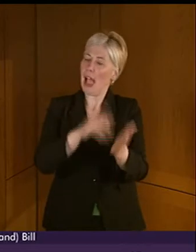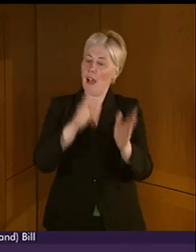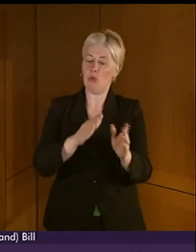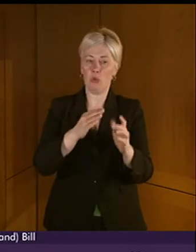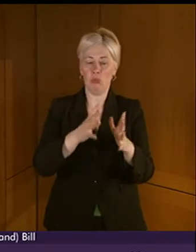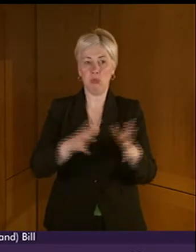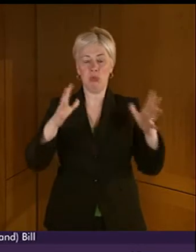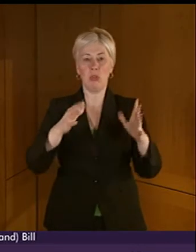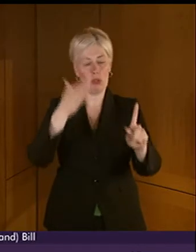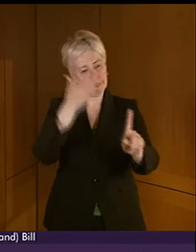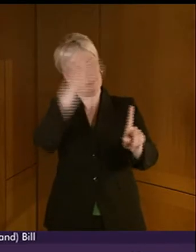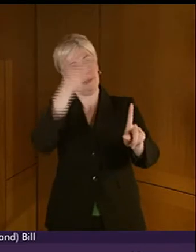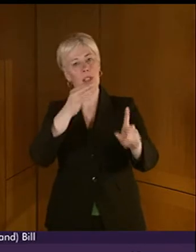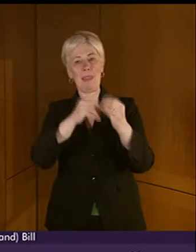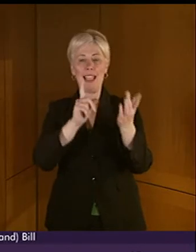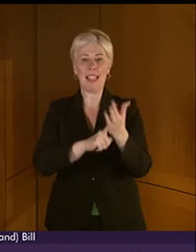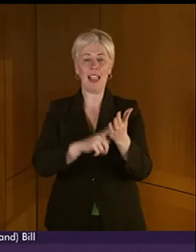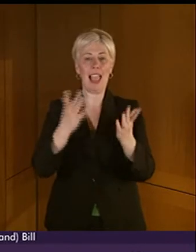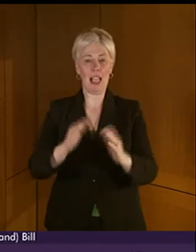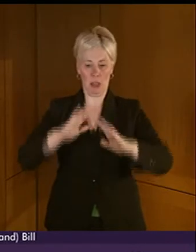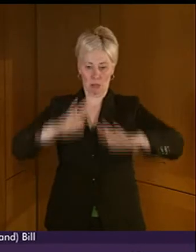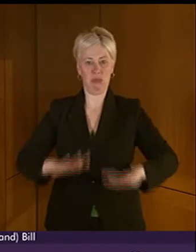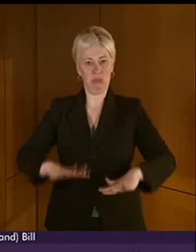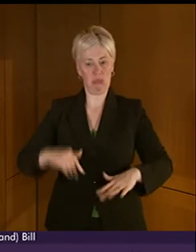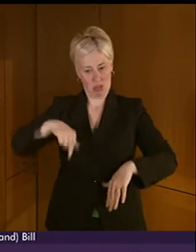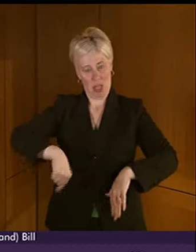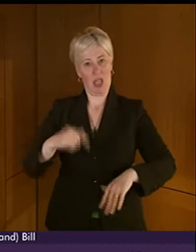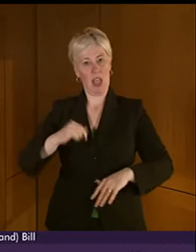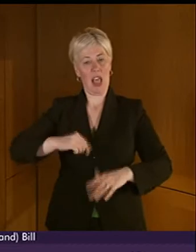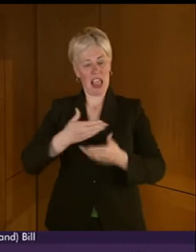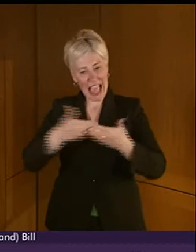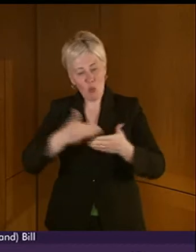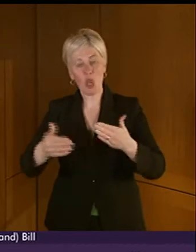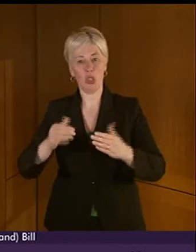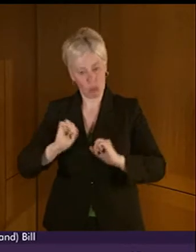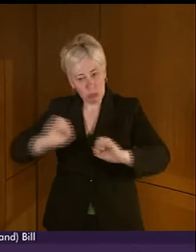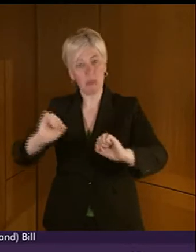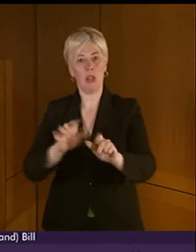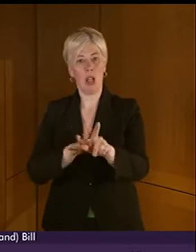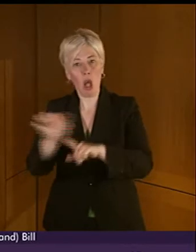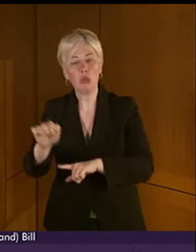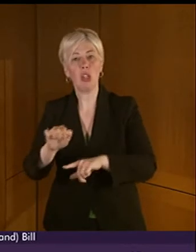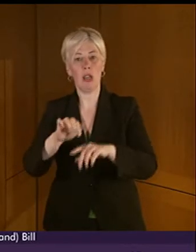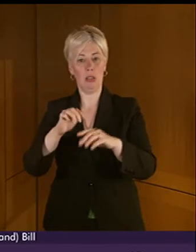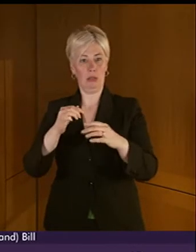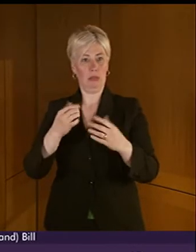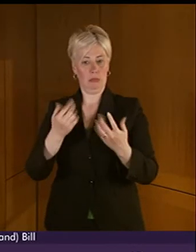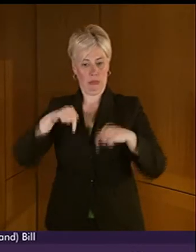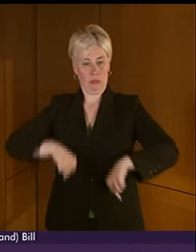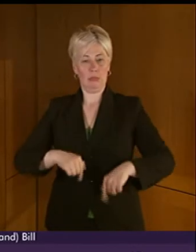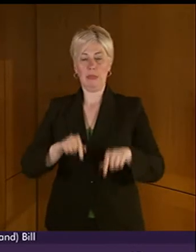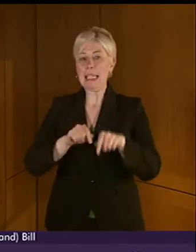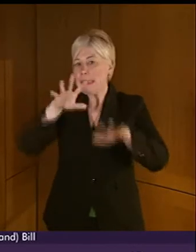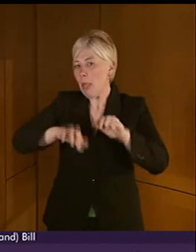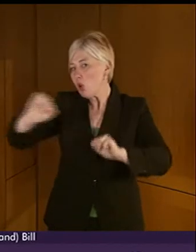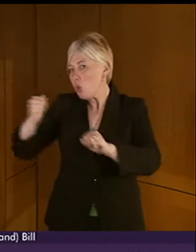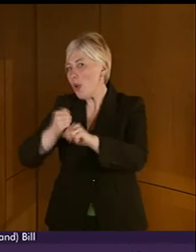recognition of BSL as an indigenous language with its own cultures, and I think, understandably, the parallels have been drawn with Gaelic.